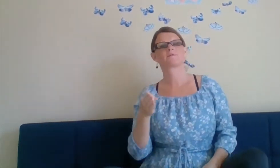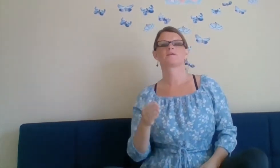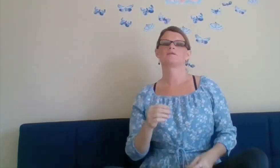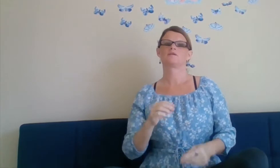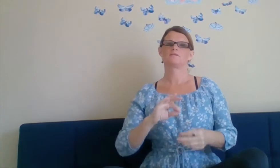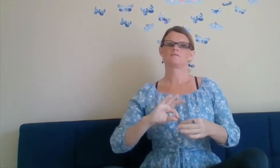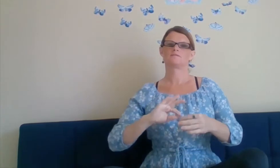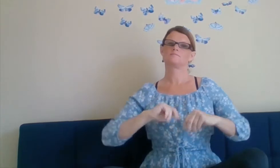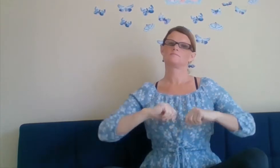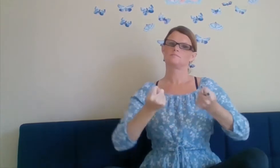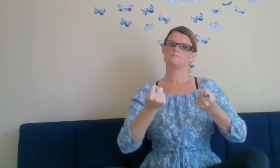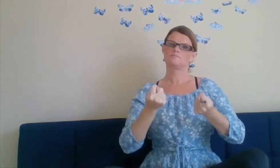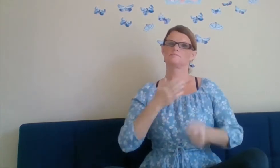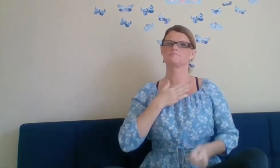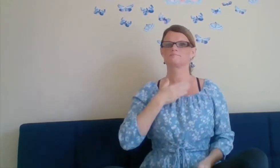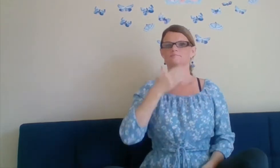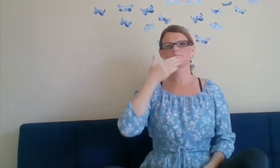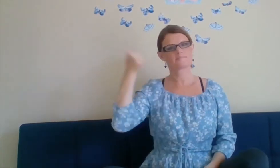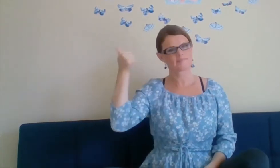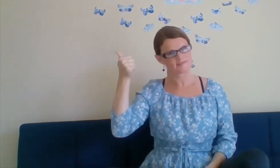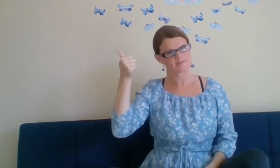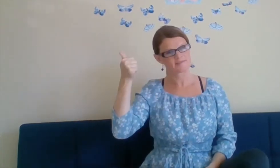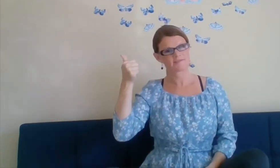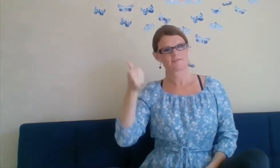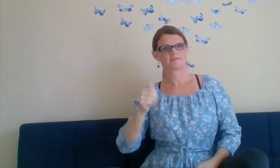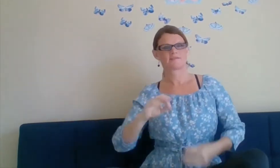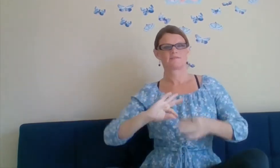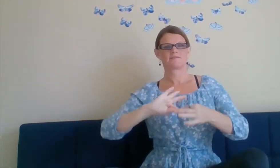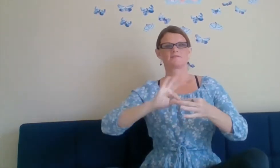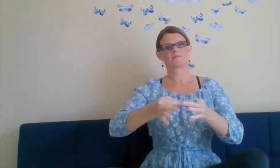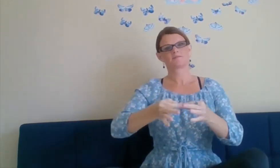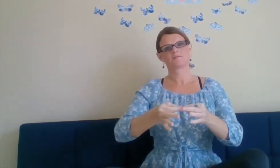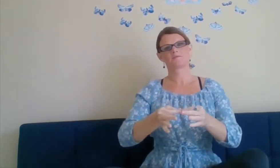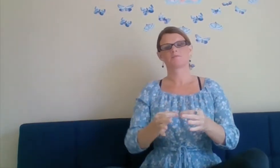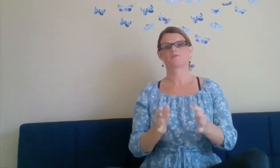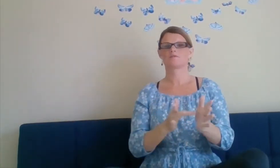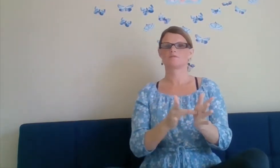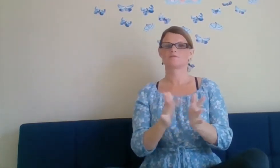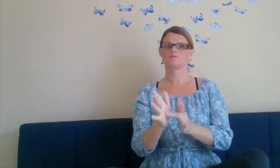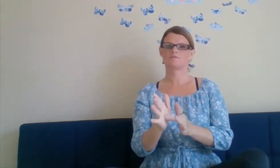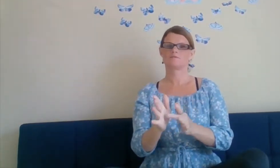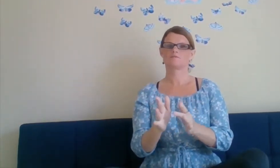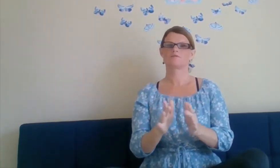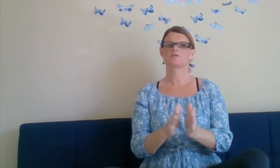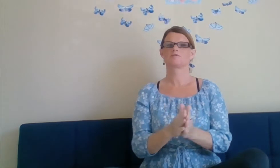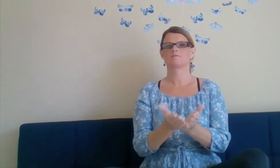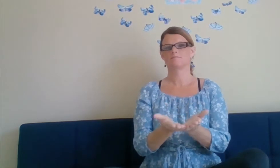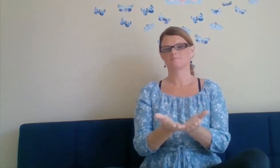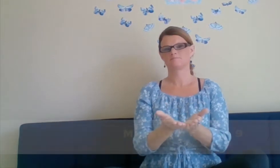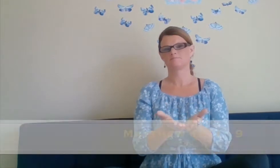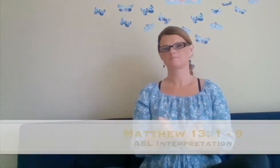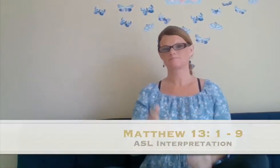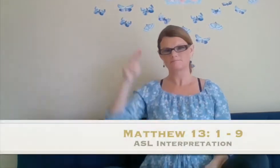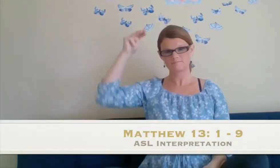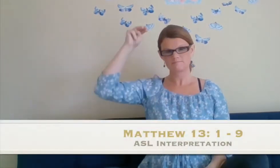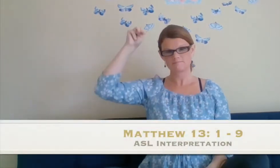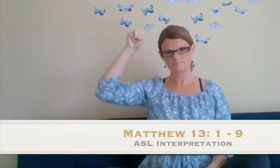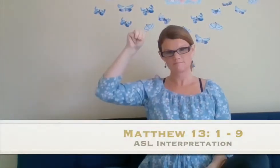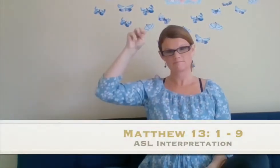to interpret the scripture. Matthew